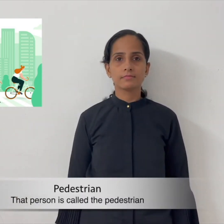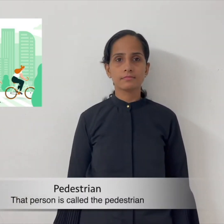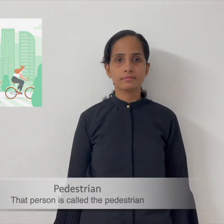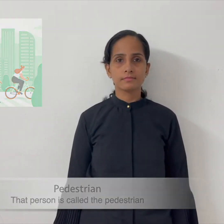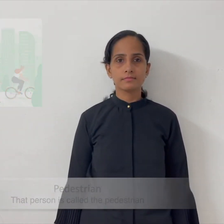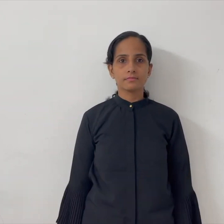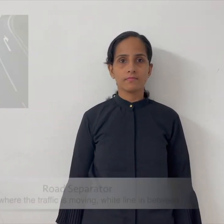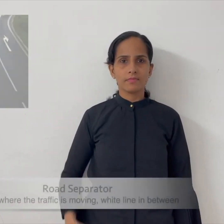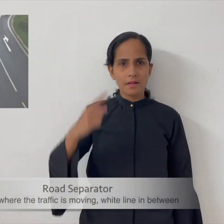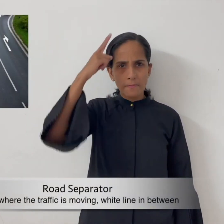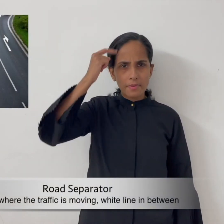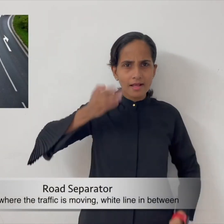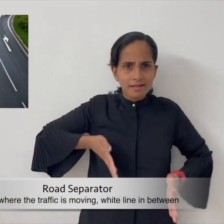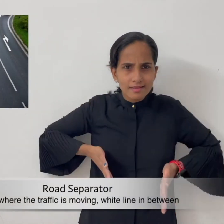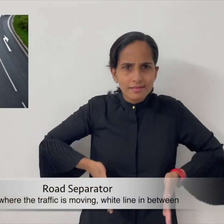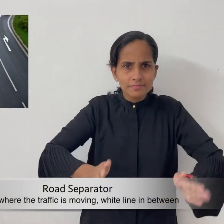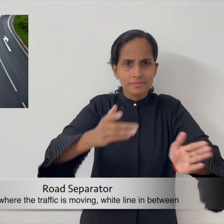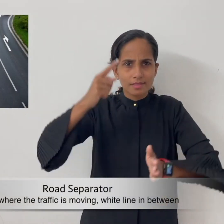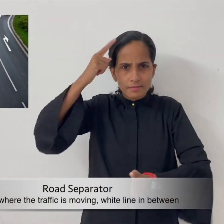road separator